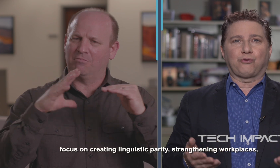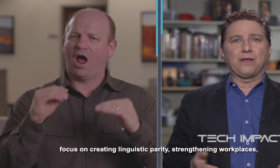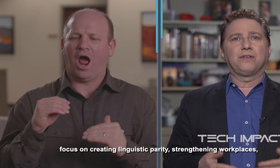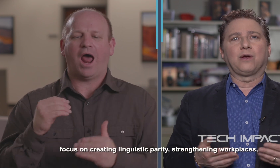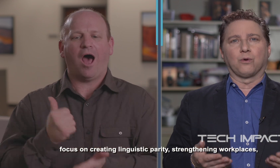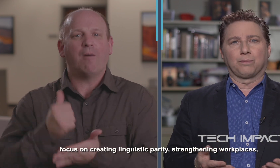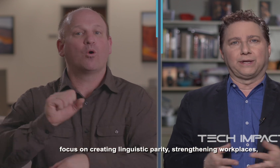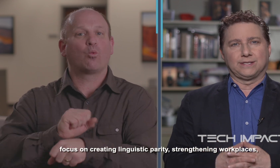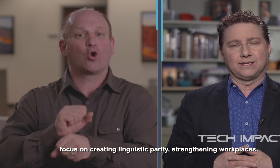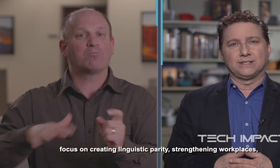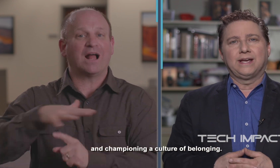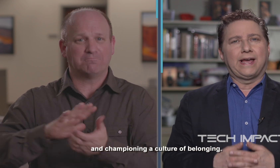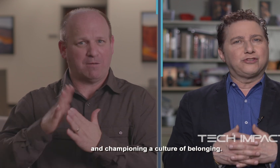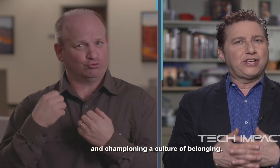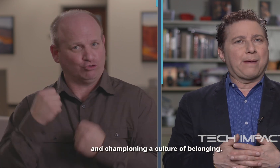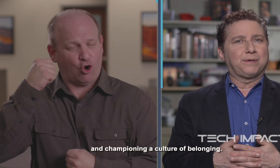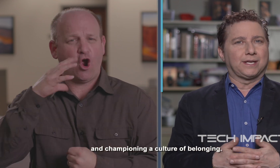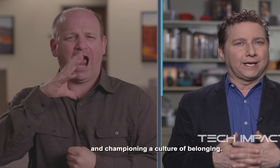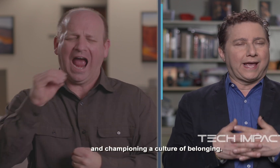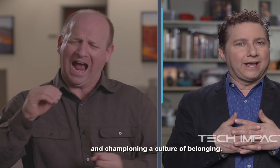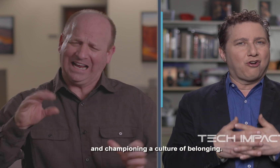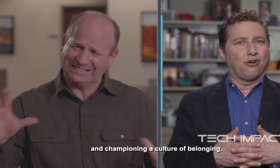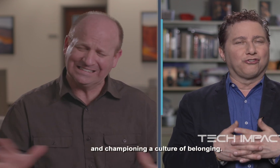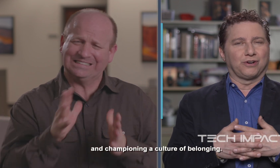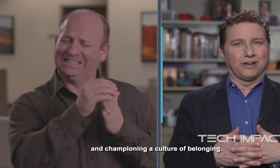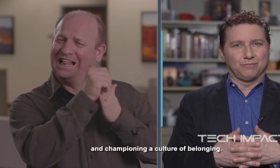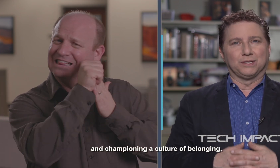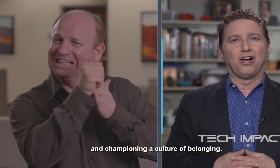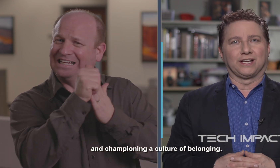strengthening workplaces, and championing a culture of belonging.